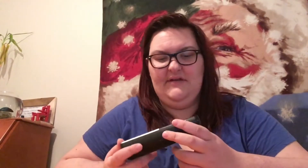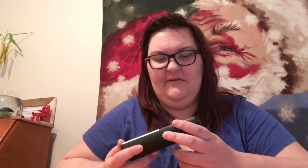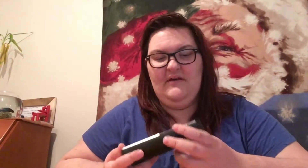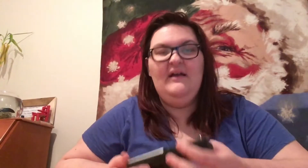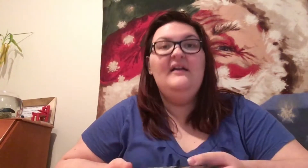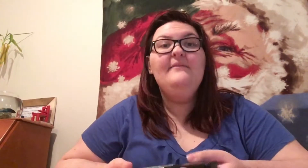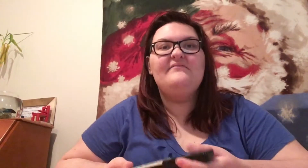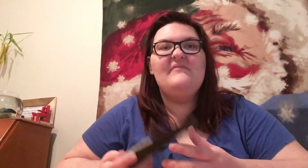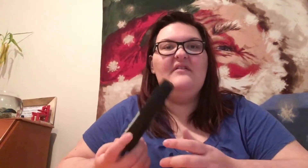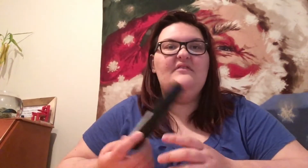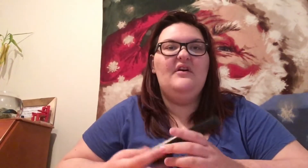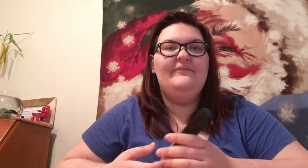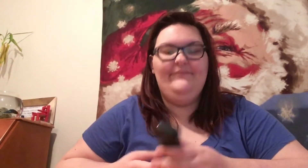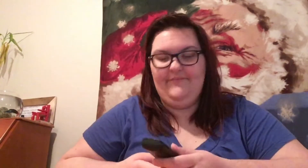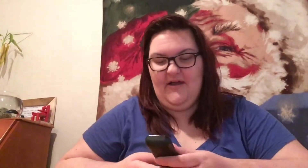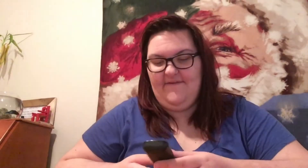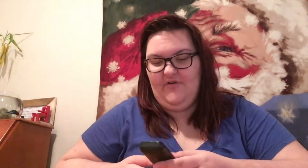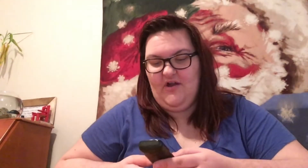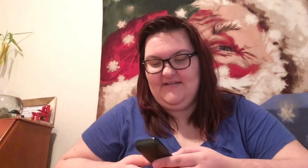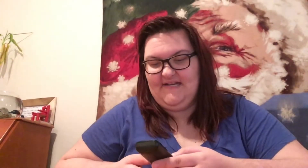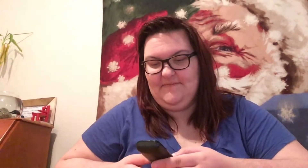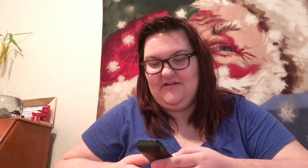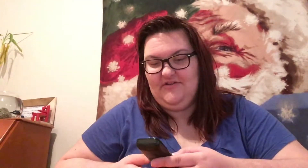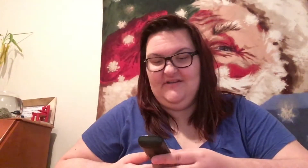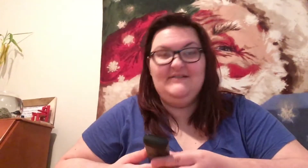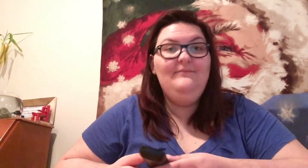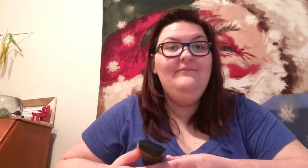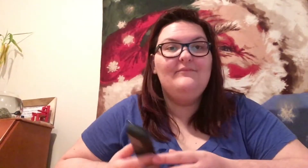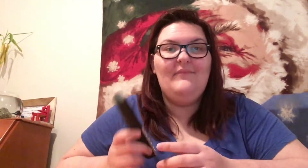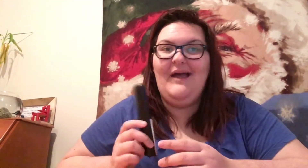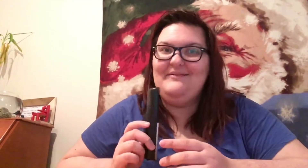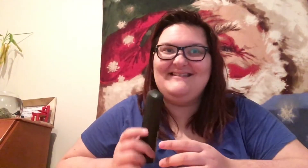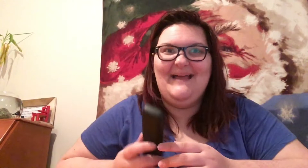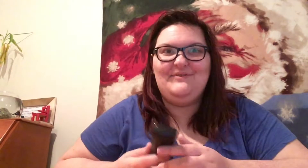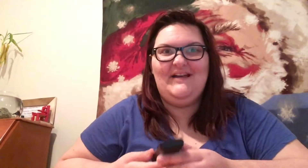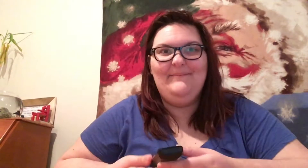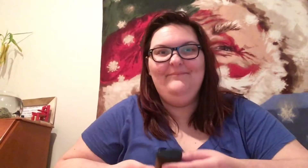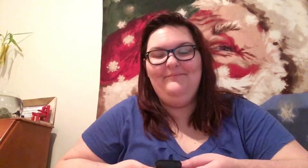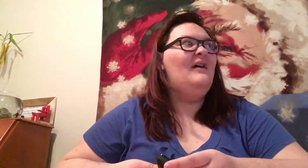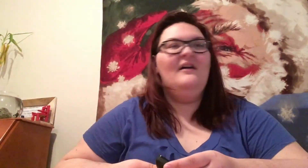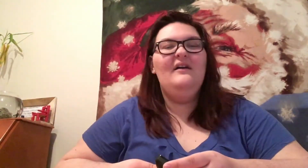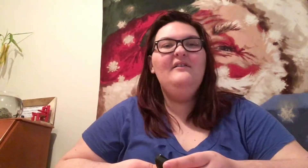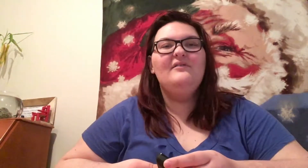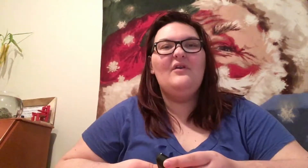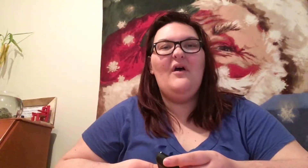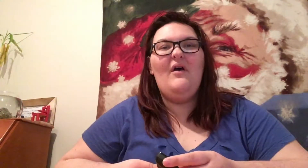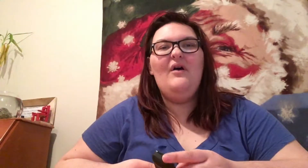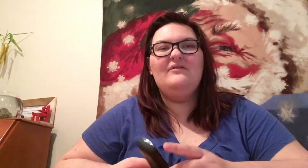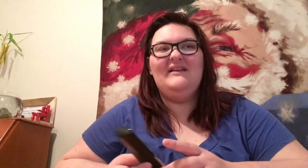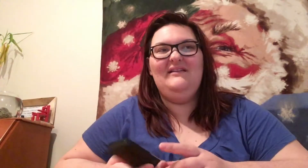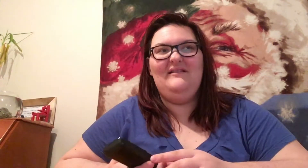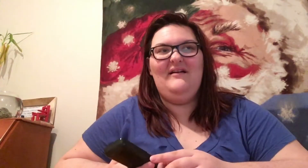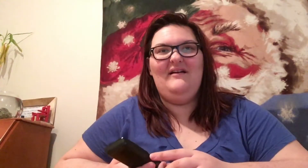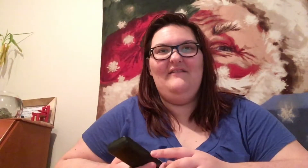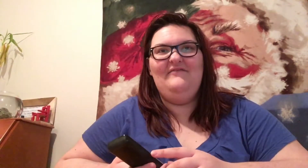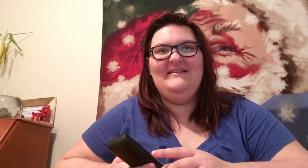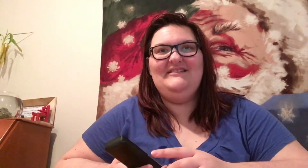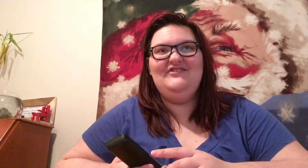So, no, I haven't gotten text messages. I want Snapchat. Oh, getting a lot of messages.